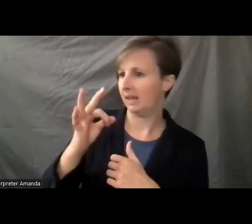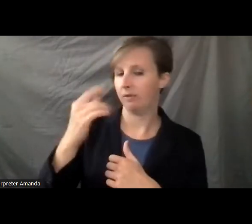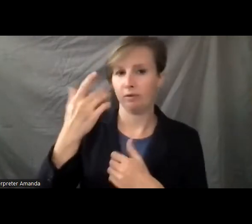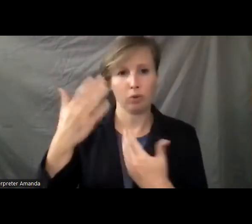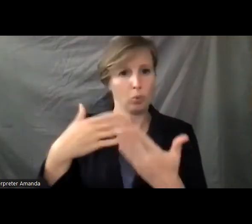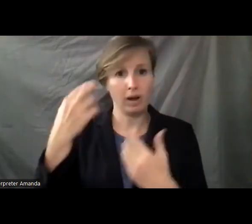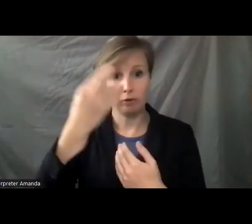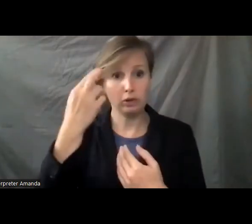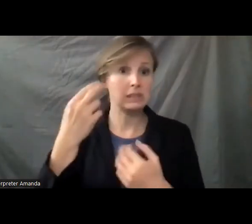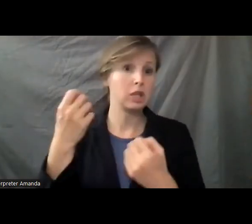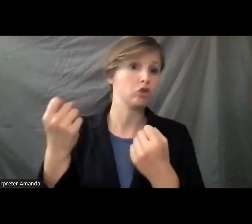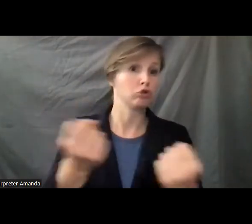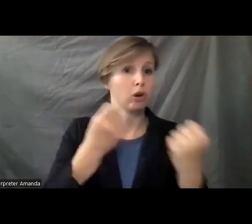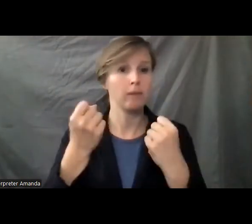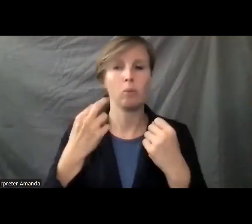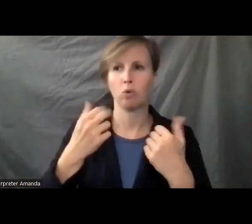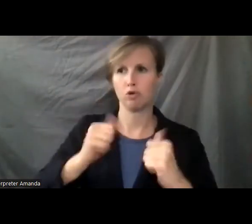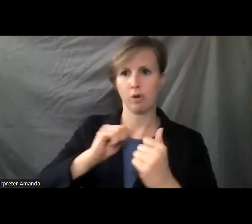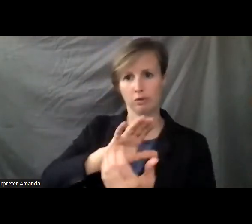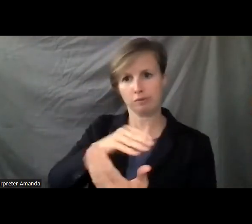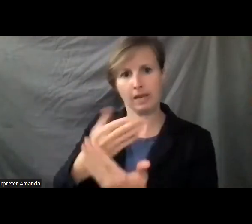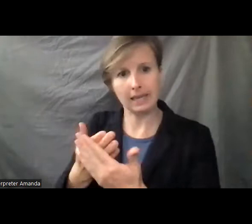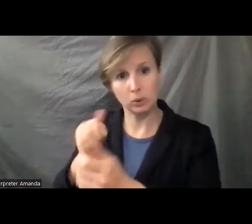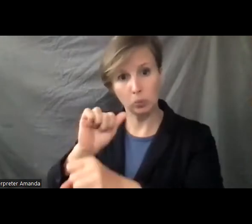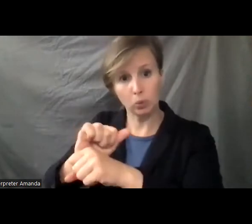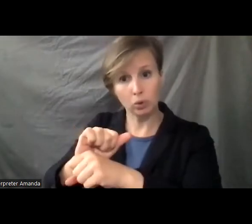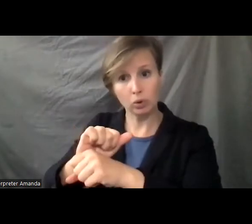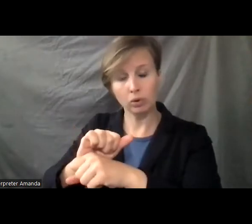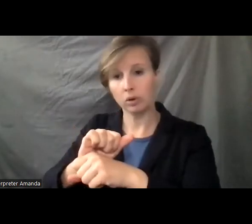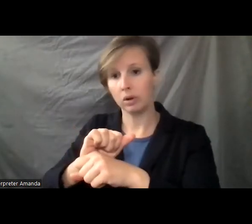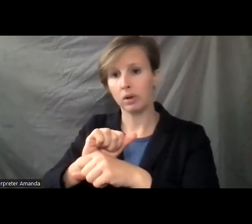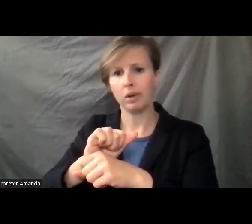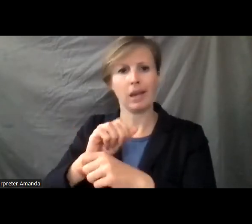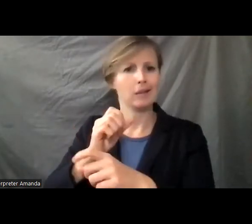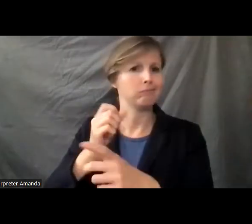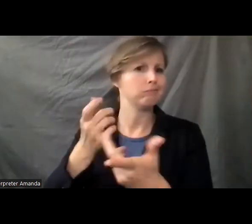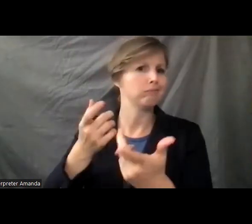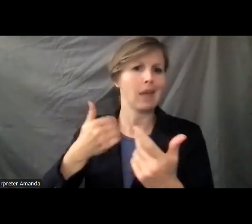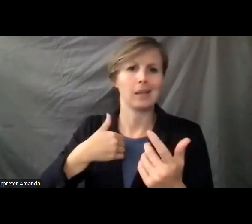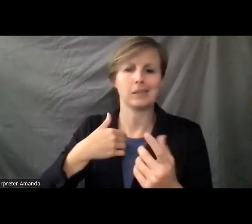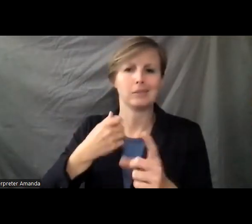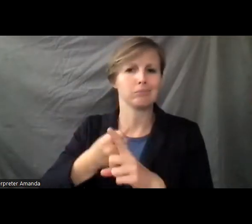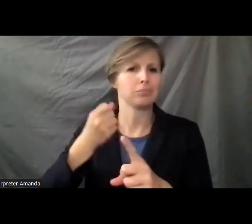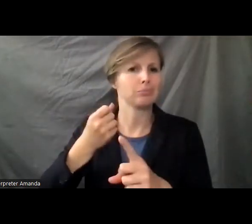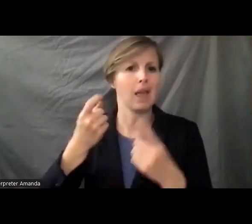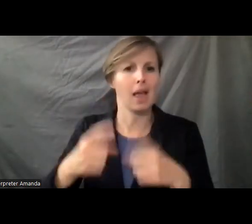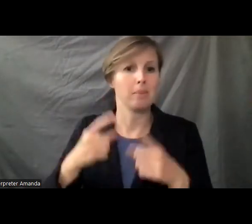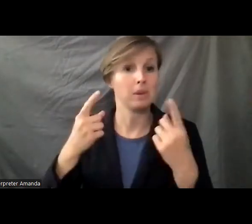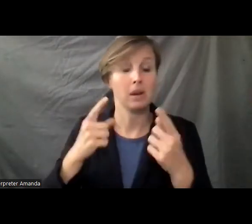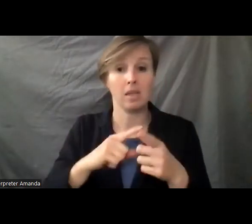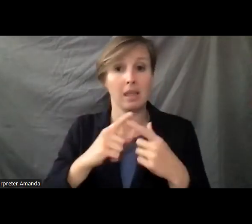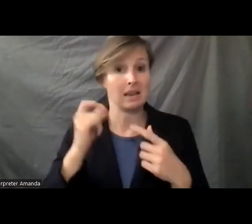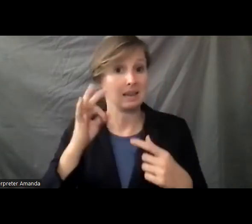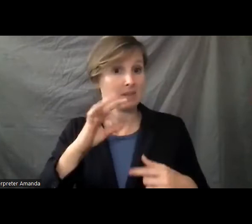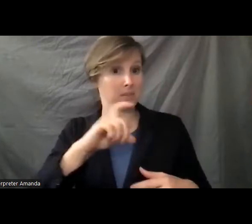he's driving or trying to get to work and he has an, bipolar episode. And if a police officer is not